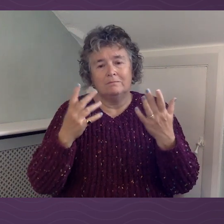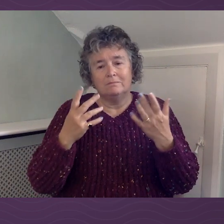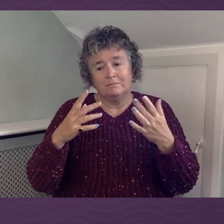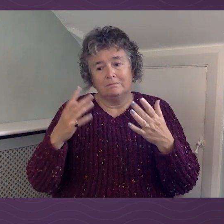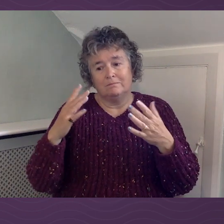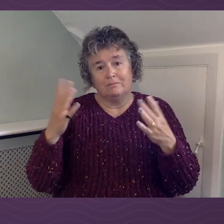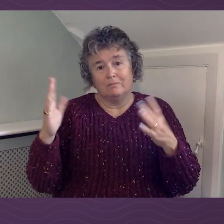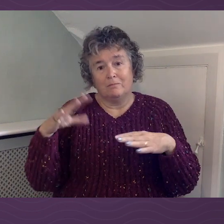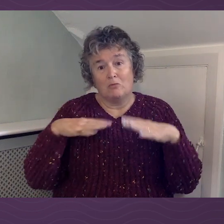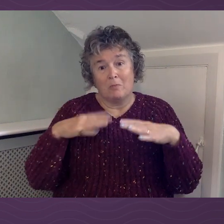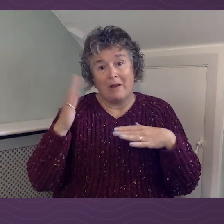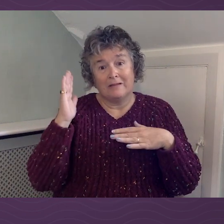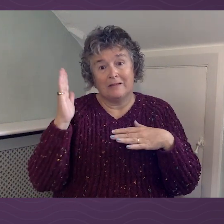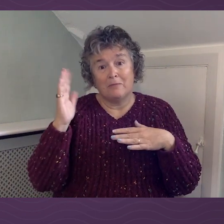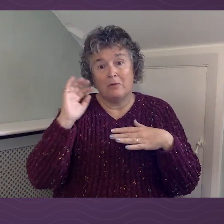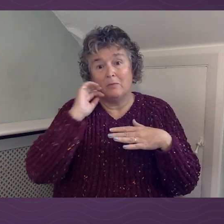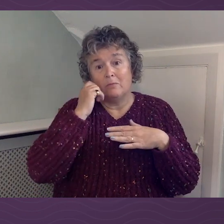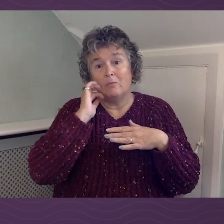I've prepared next week.